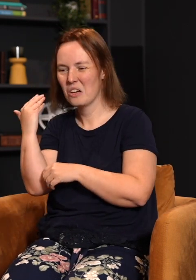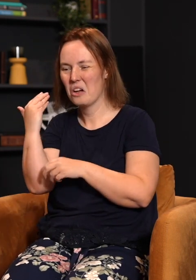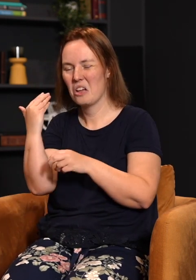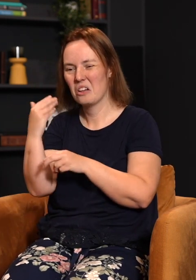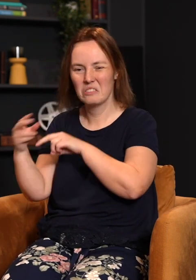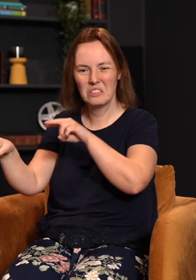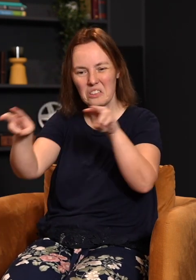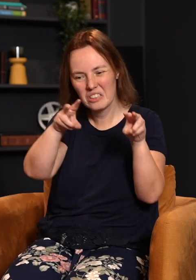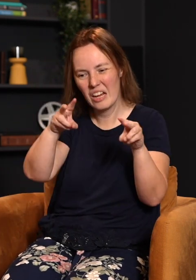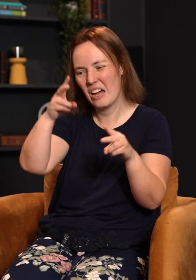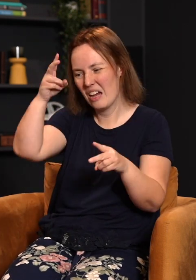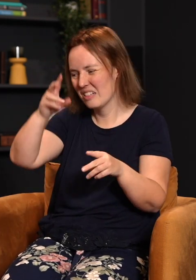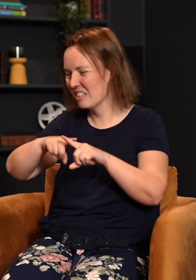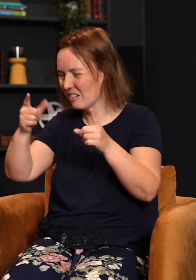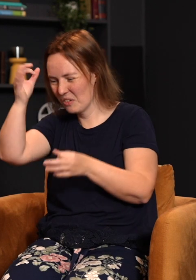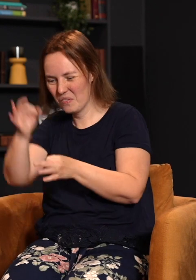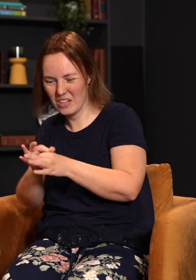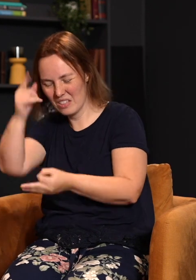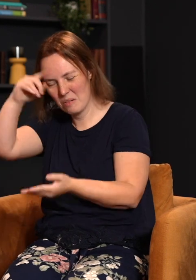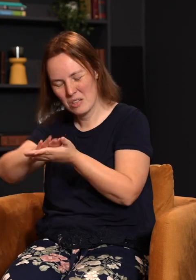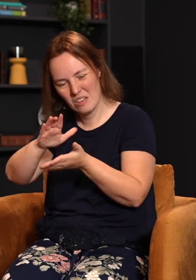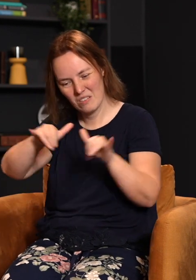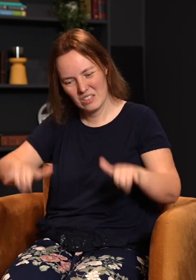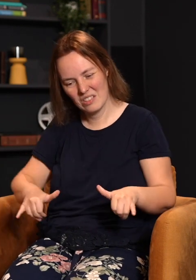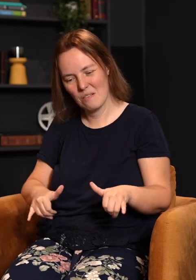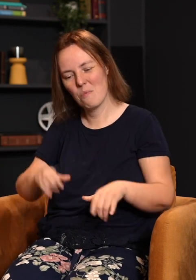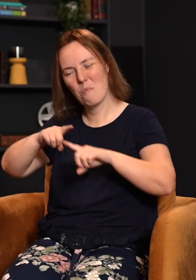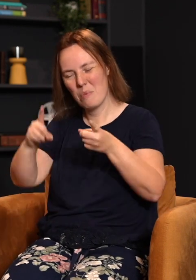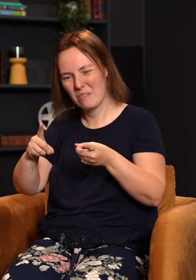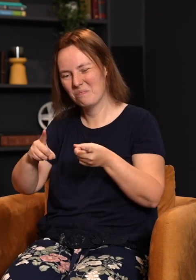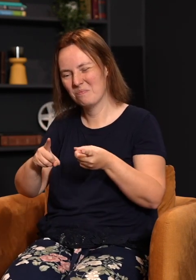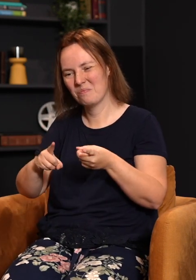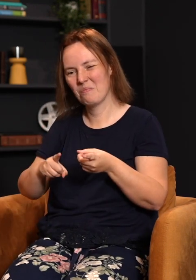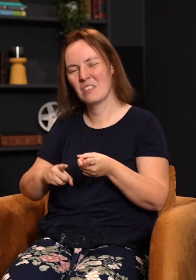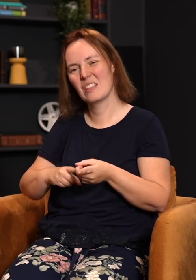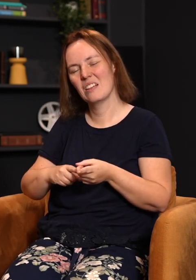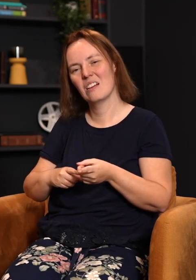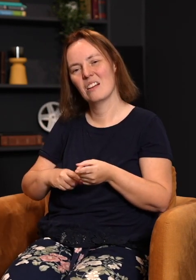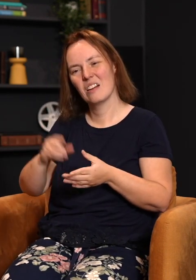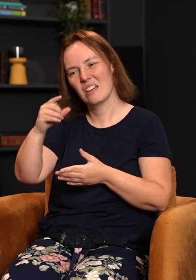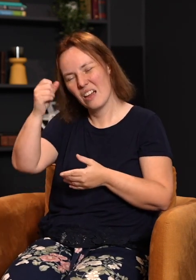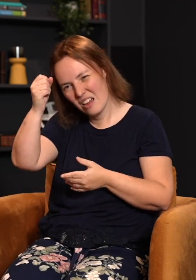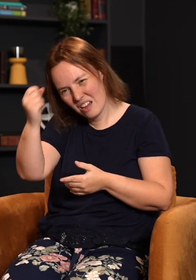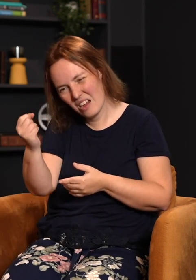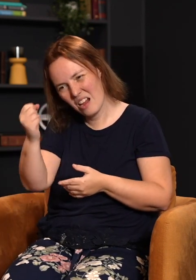belief systems, and came to the conclusion that Jesus Christ is the only way for salvation. There is no